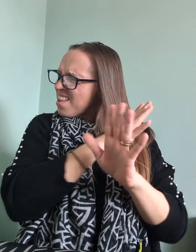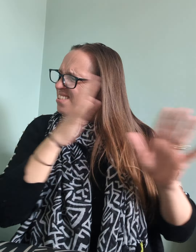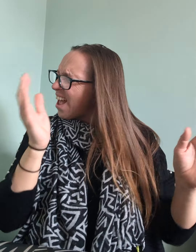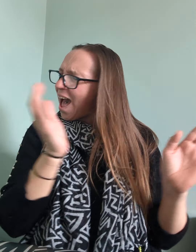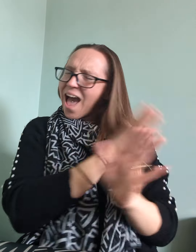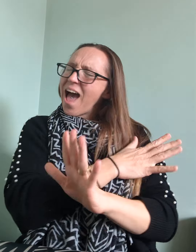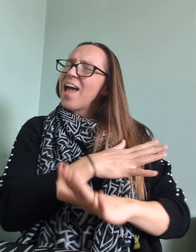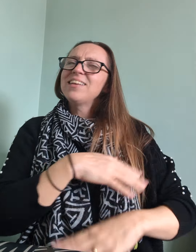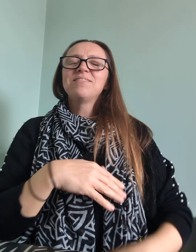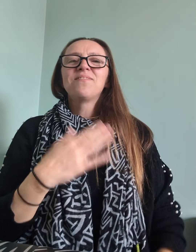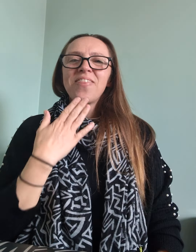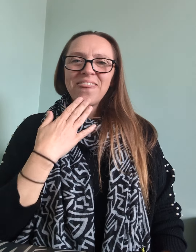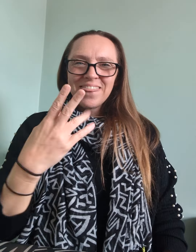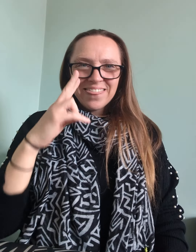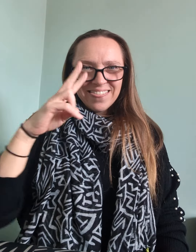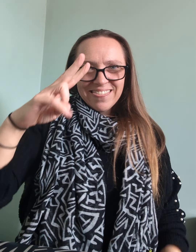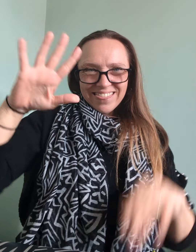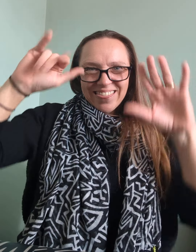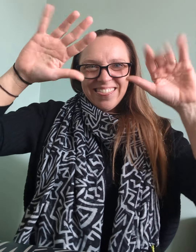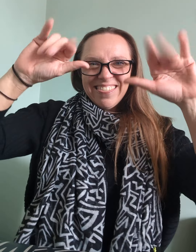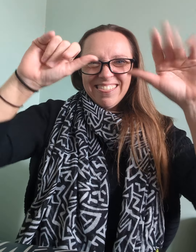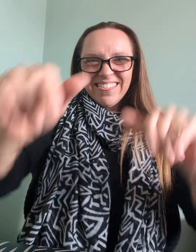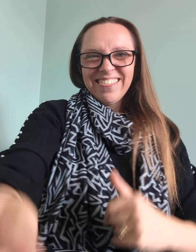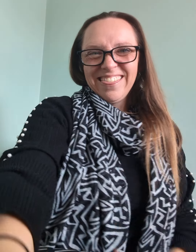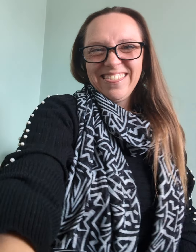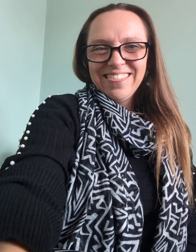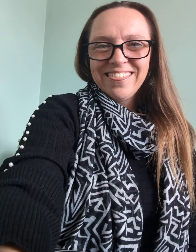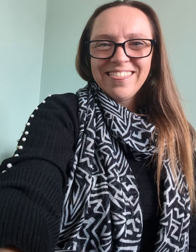hide Doorot twist twist Doorot